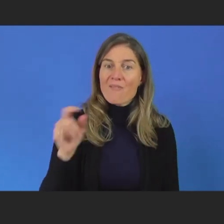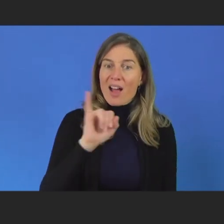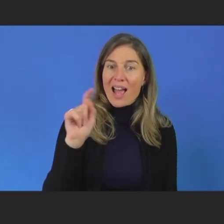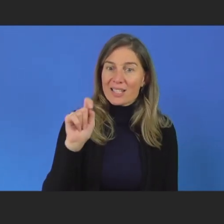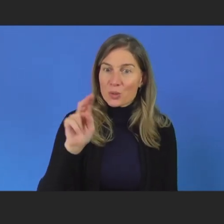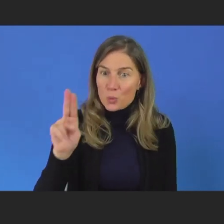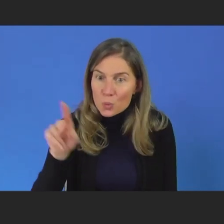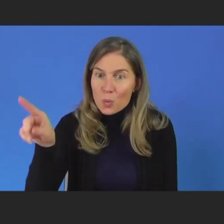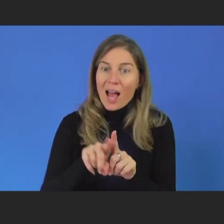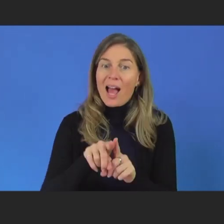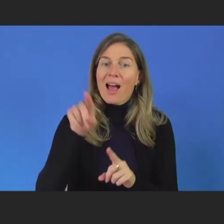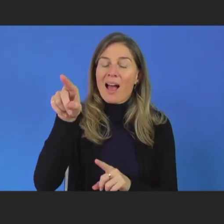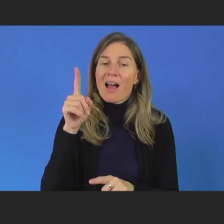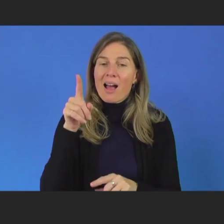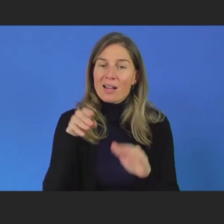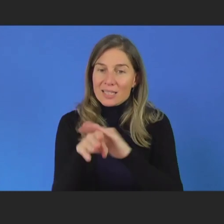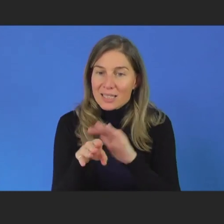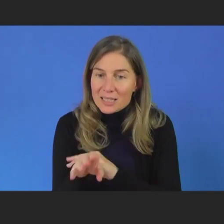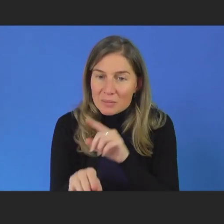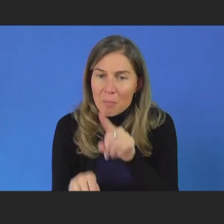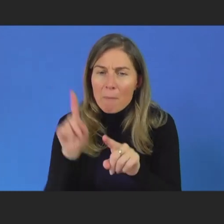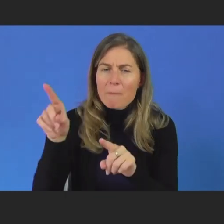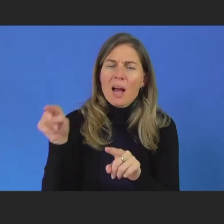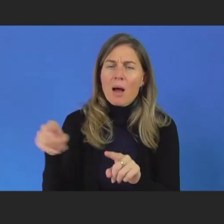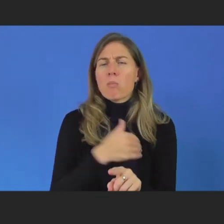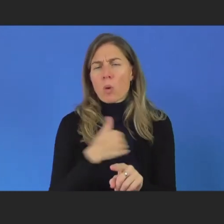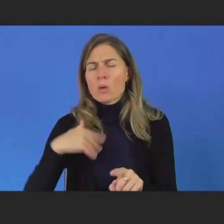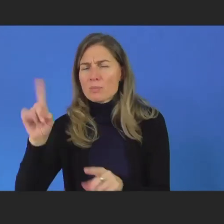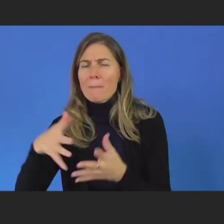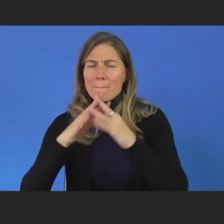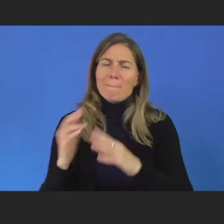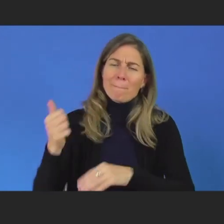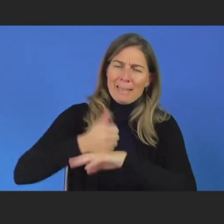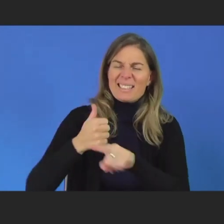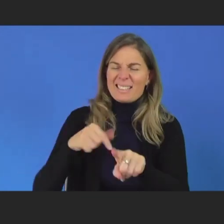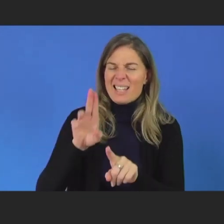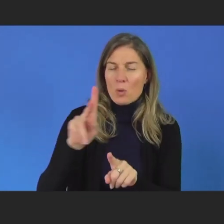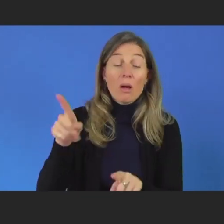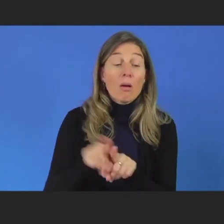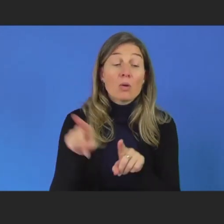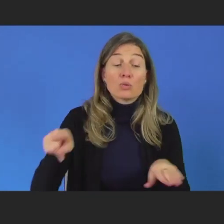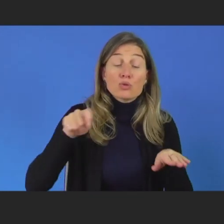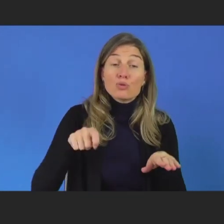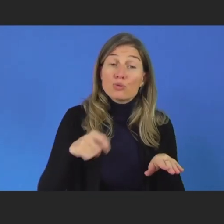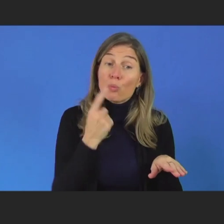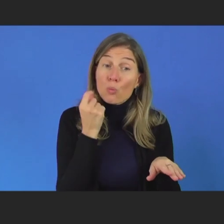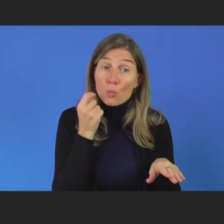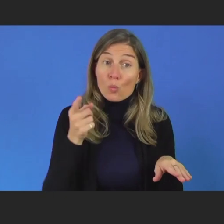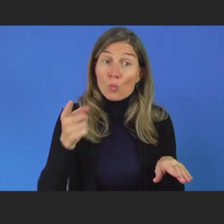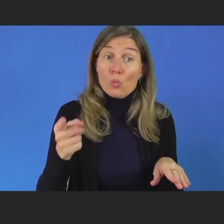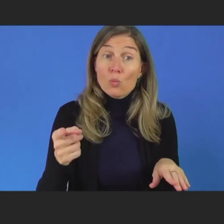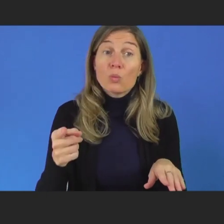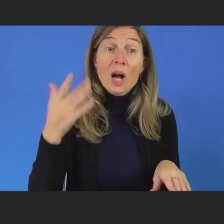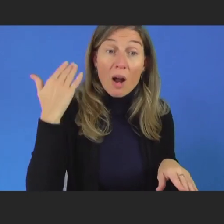their accessibility group work. She's also the chairwoman of the different heart of hearing